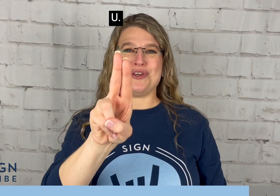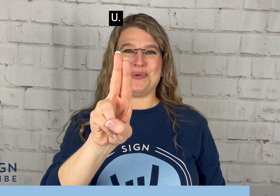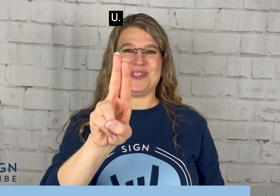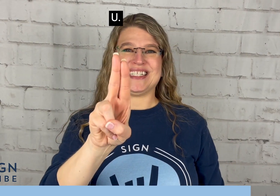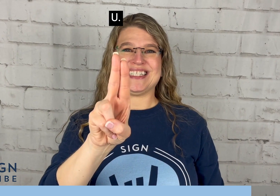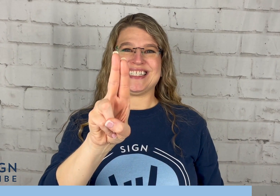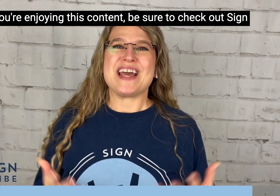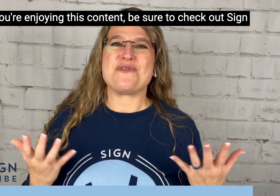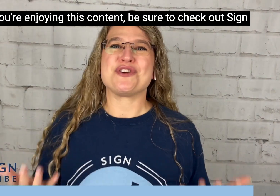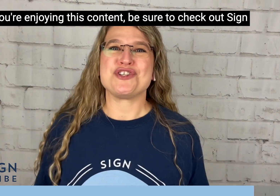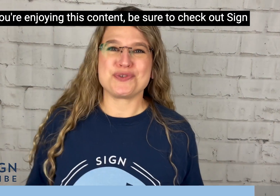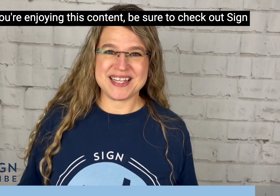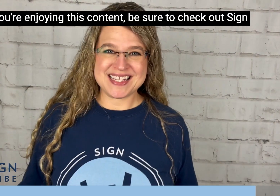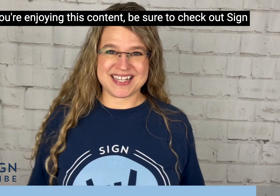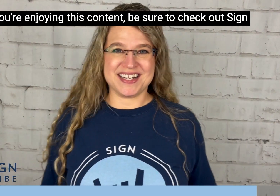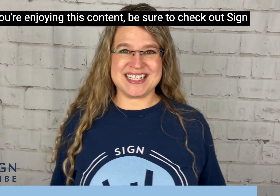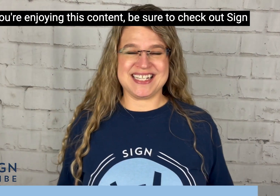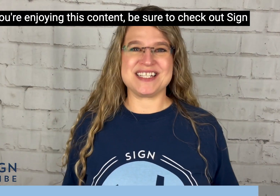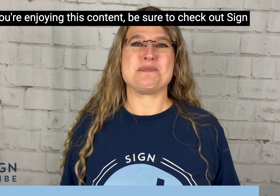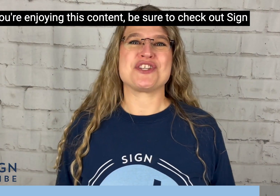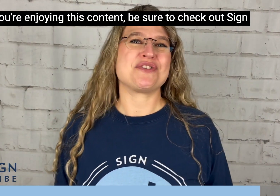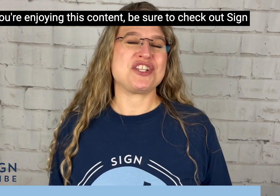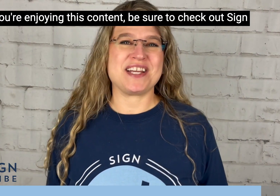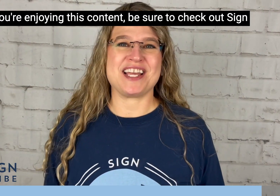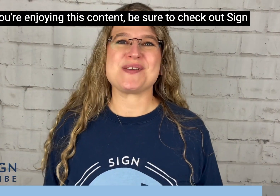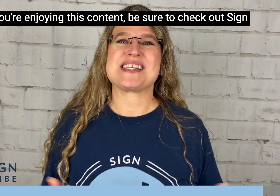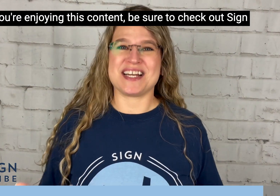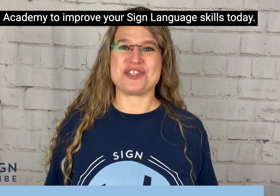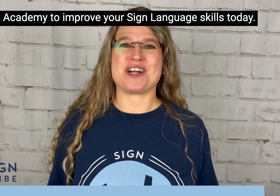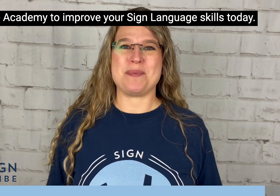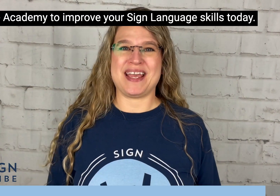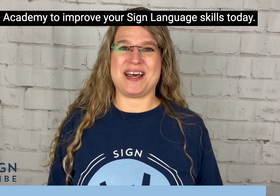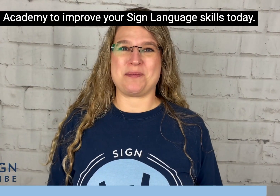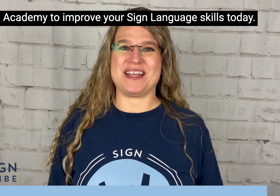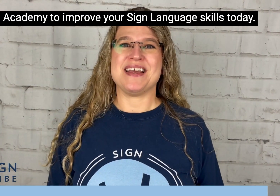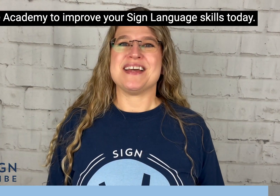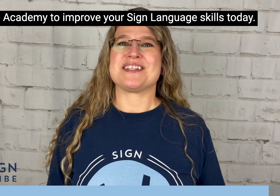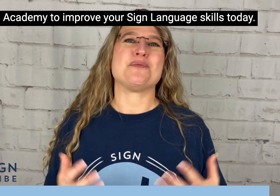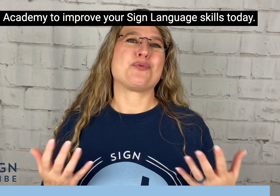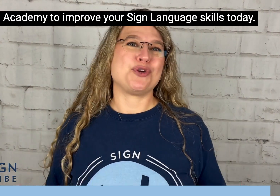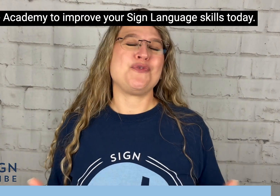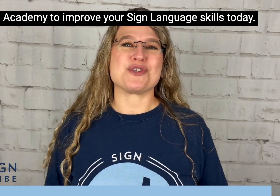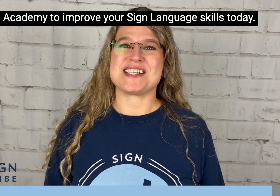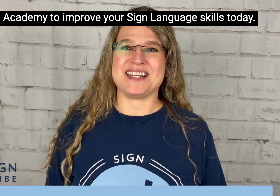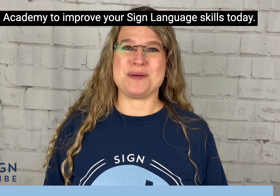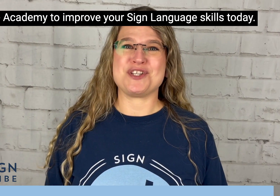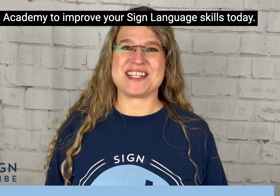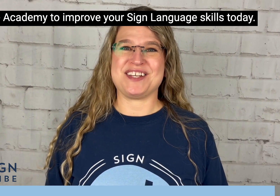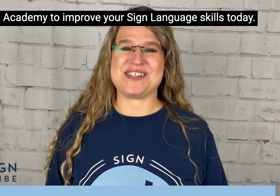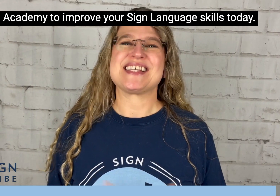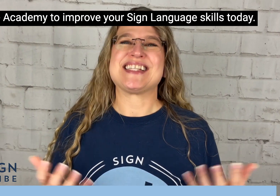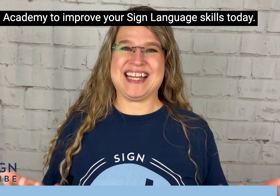You. If you're enjoying this content, be sure to check out Sign Tribe Academy to improve your sign language skills today.